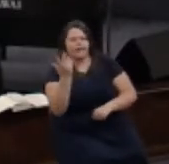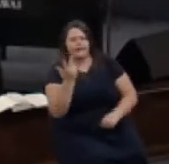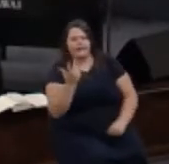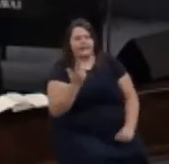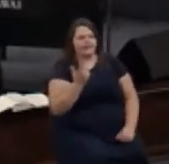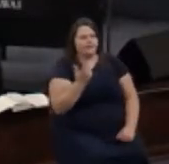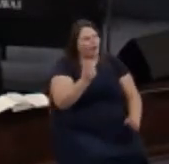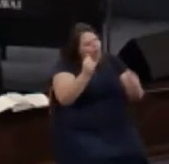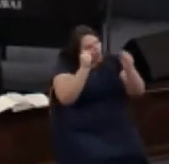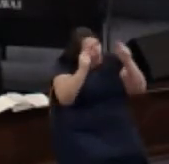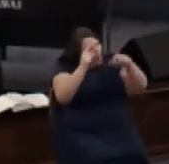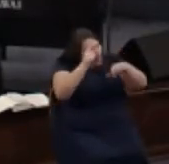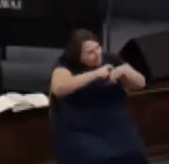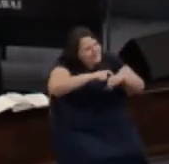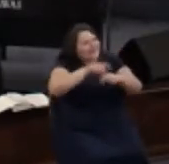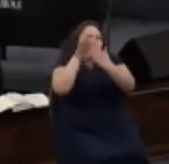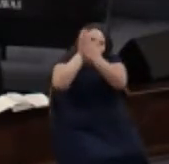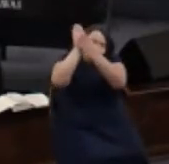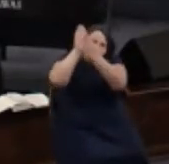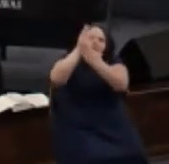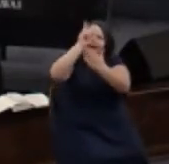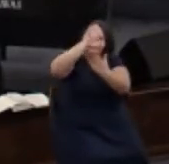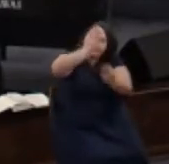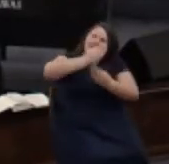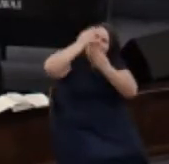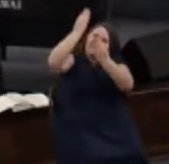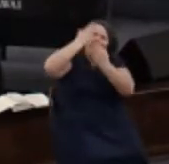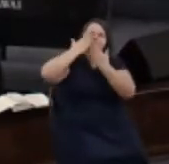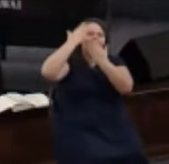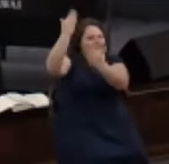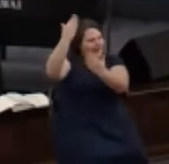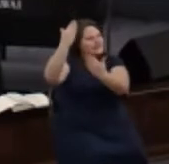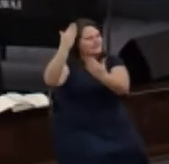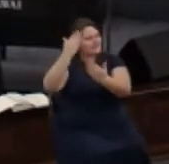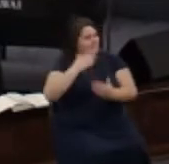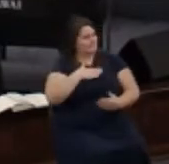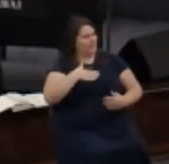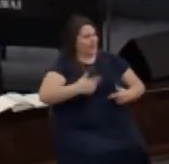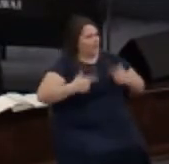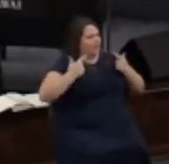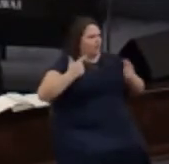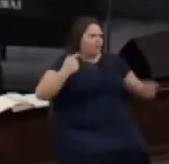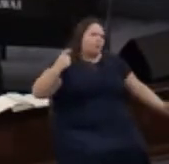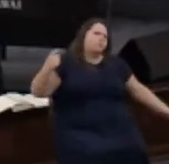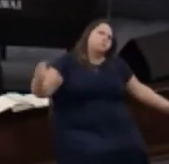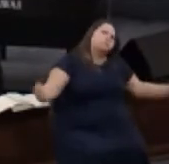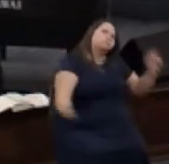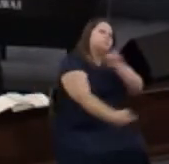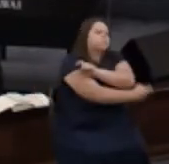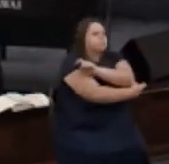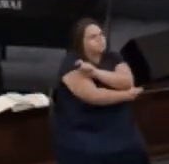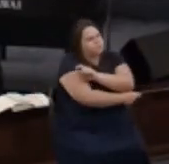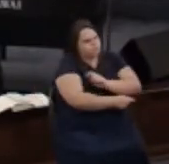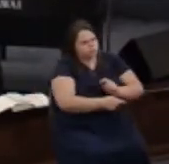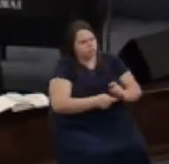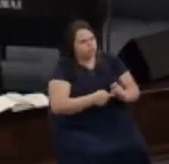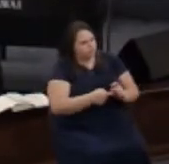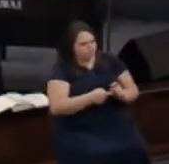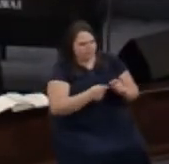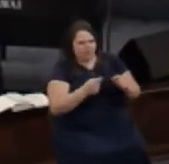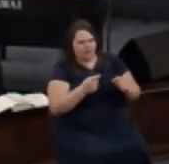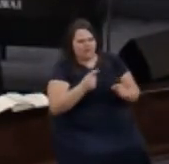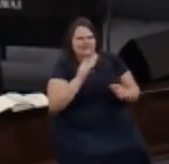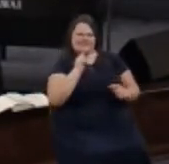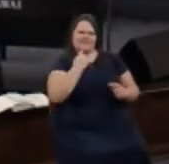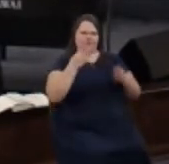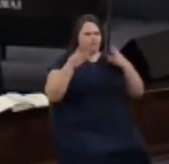all the time we need to praise God and give him thanks I mean my life has changed in this past year in some pretty dramatic ways and